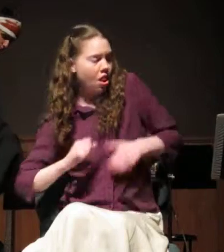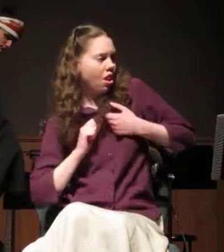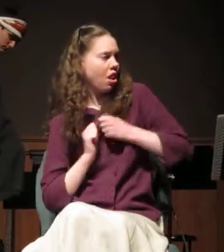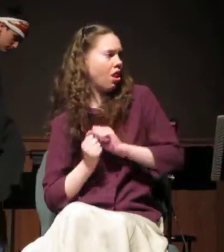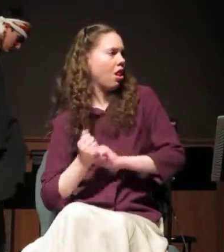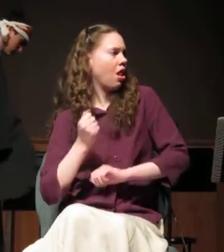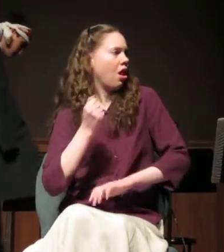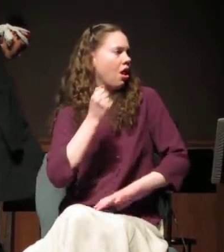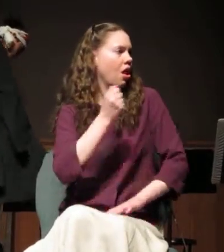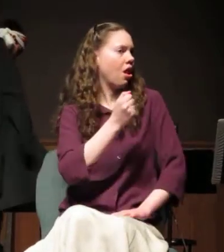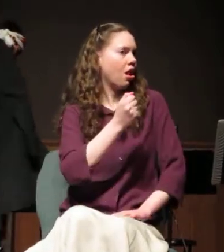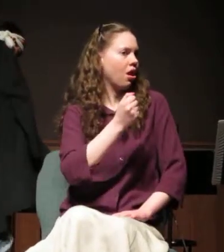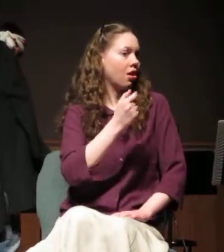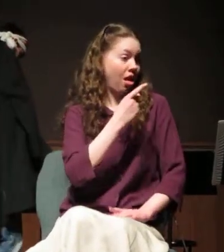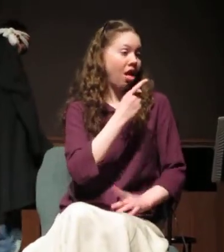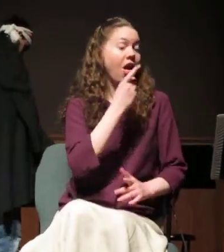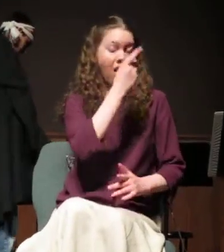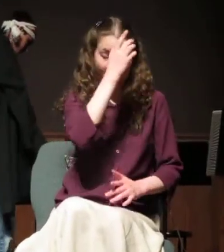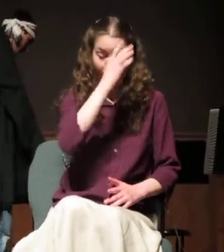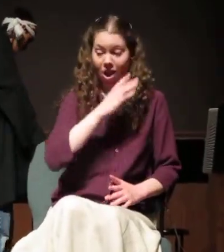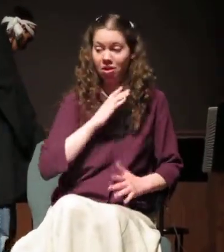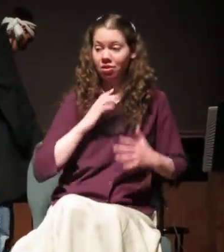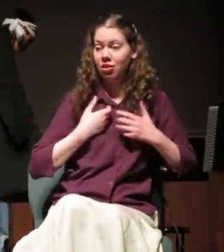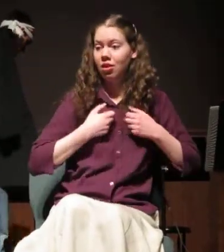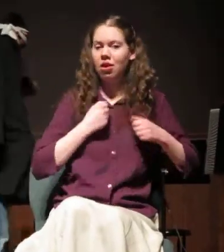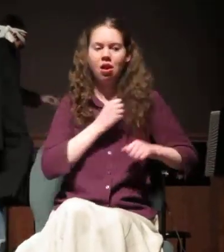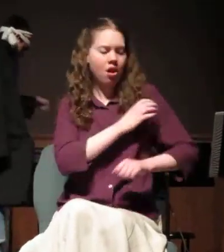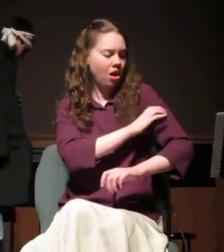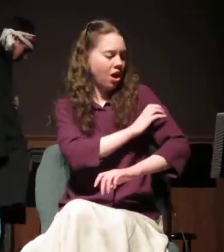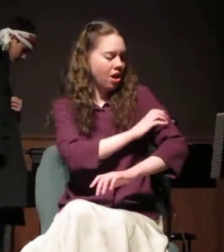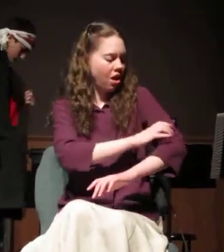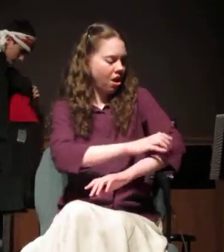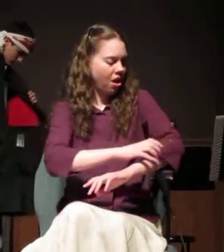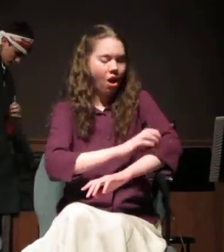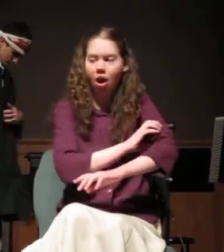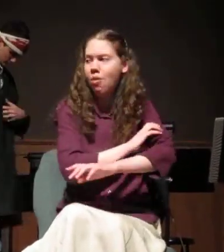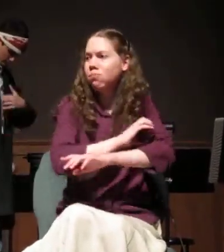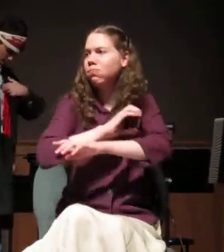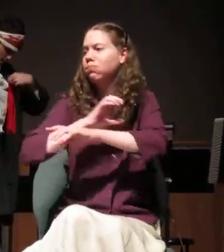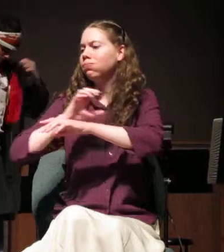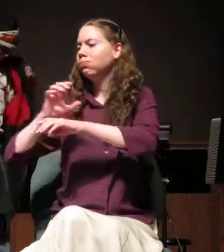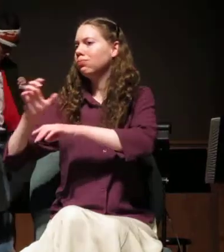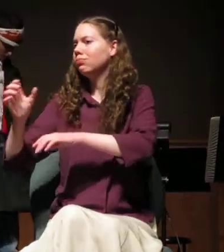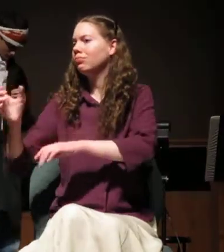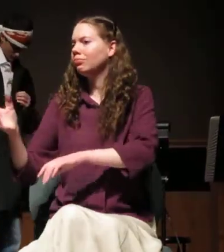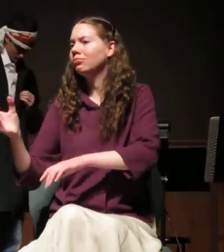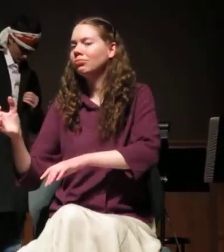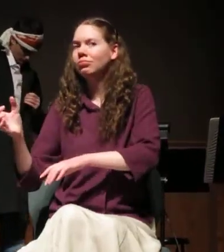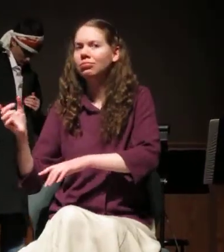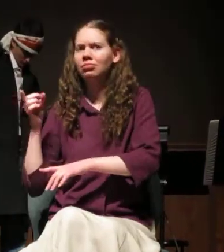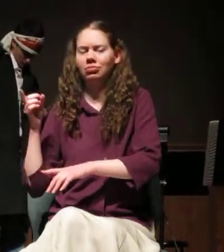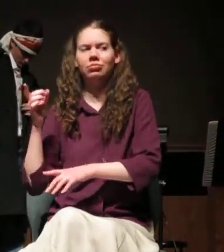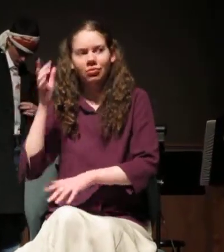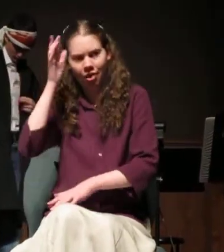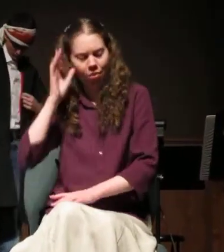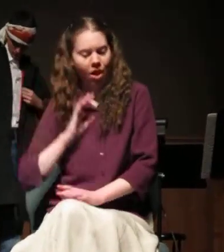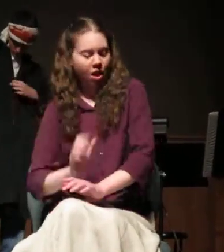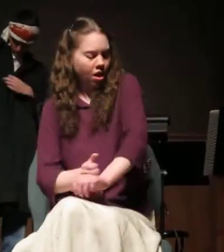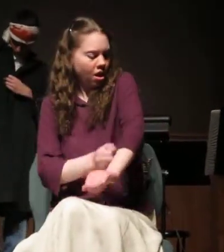So did the ragman. So I trembled at what I saw. For the ragman's arm stayed at its sleeve, and when the other put it on, he